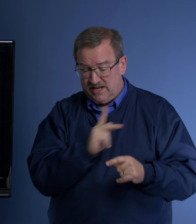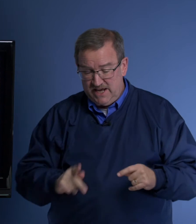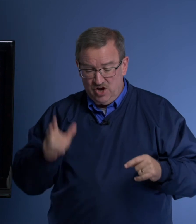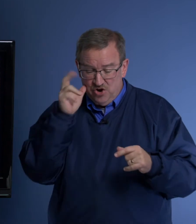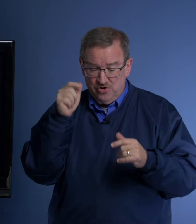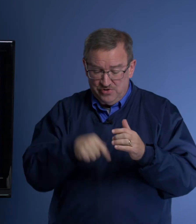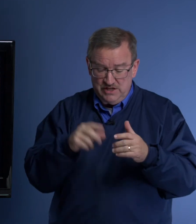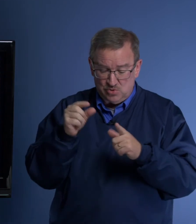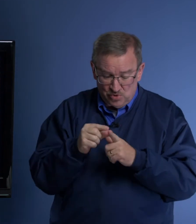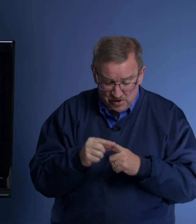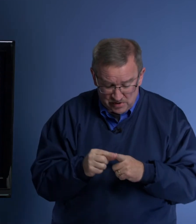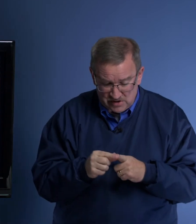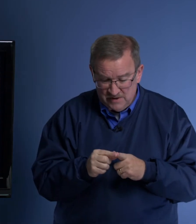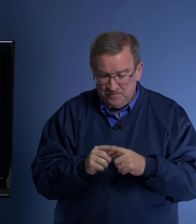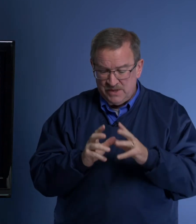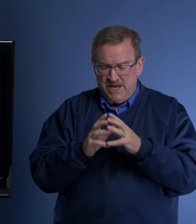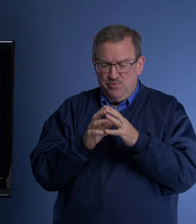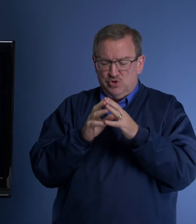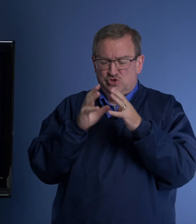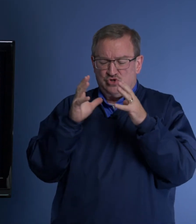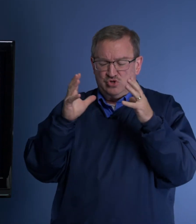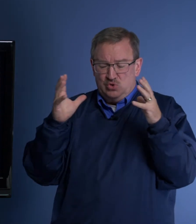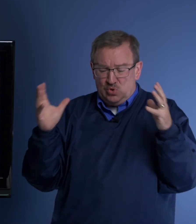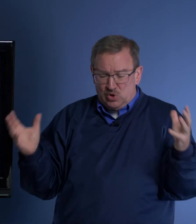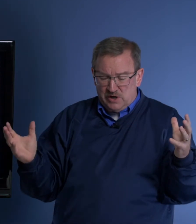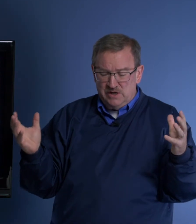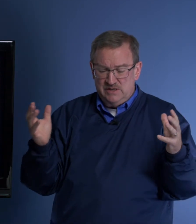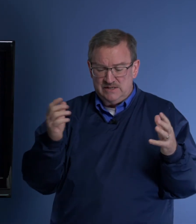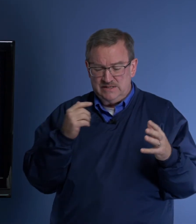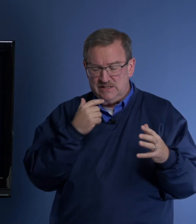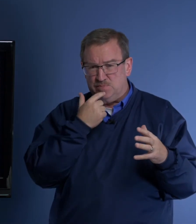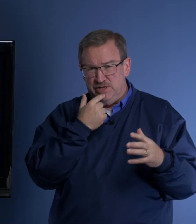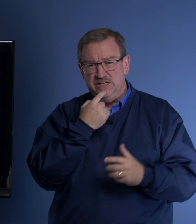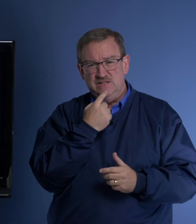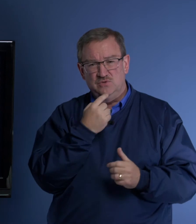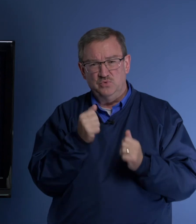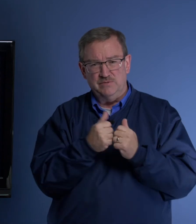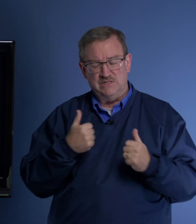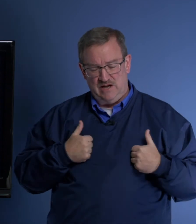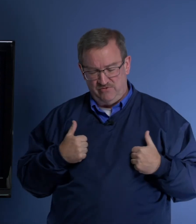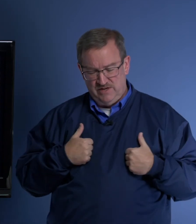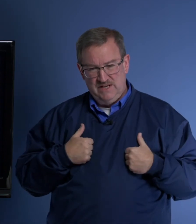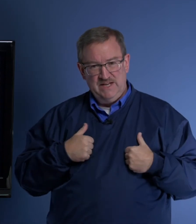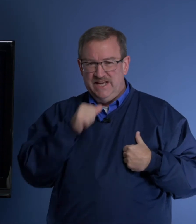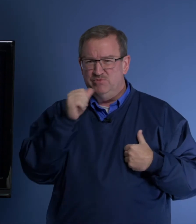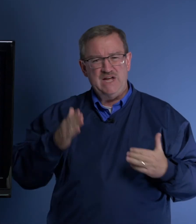king heard these words, he was sore displeased with himself. He was not